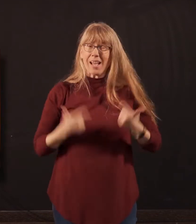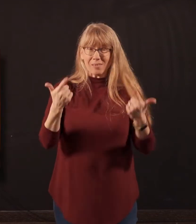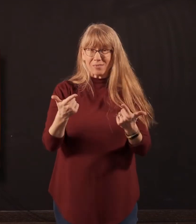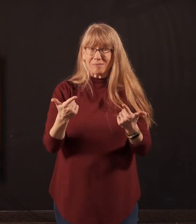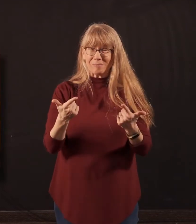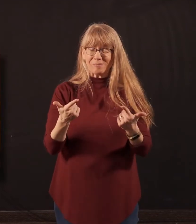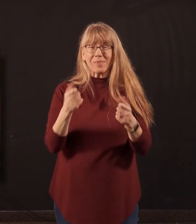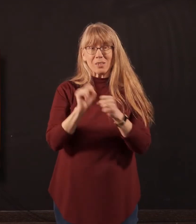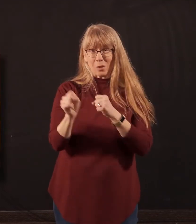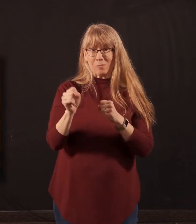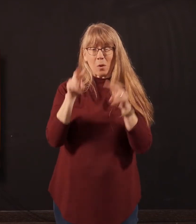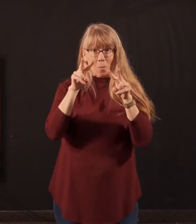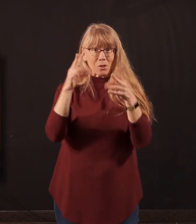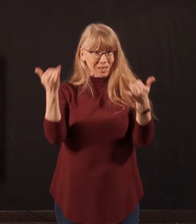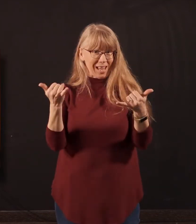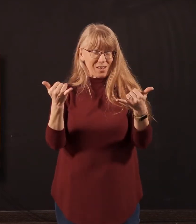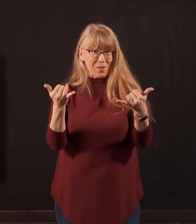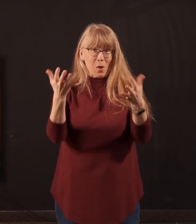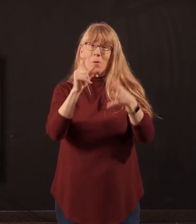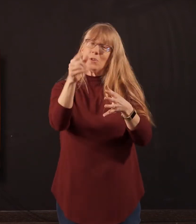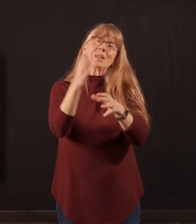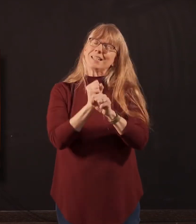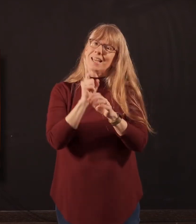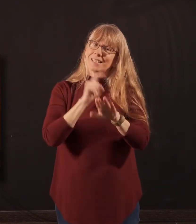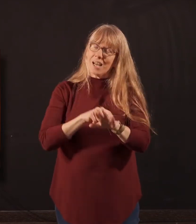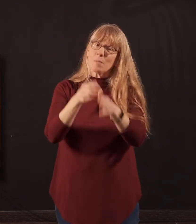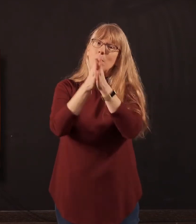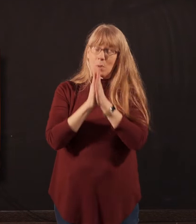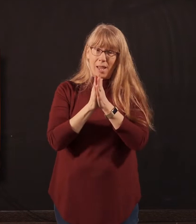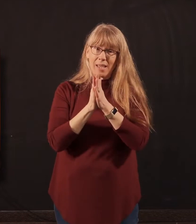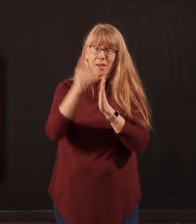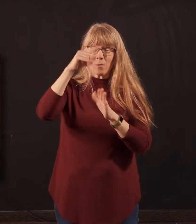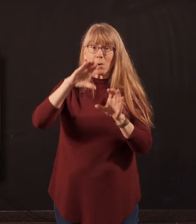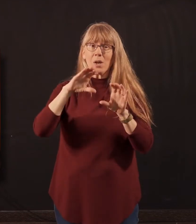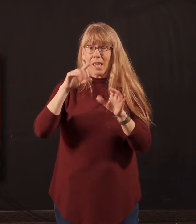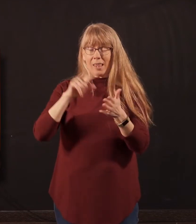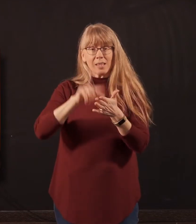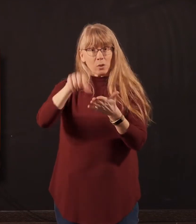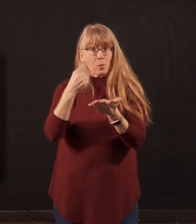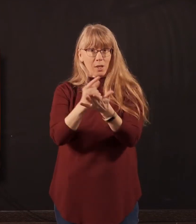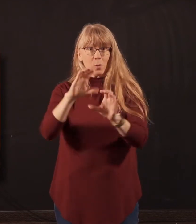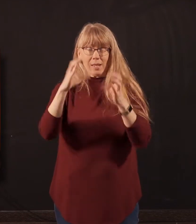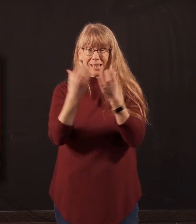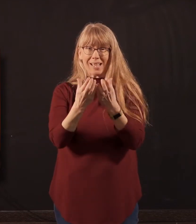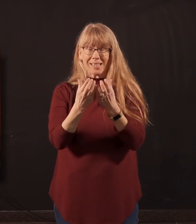So if you're watching right now, we want you to take some time to pray for the class of 2020. It's been an eventful end